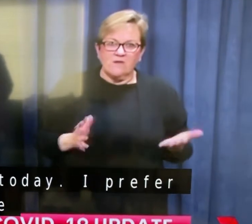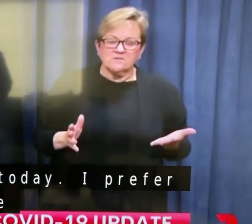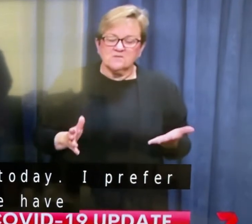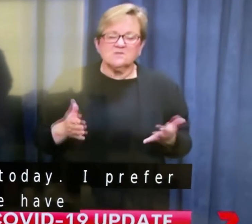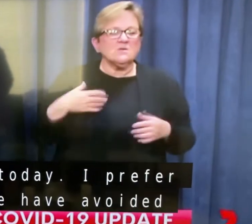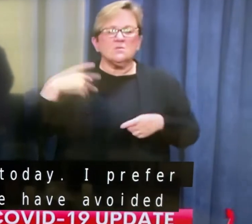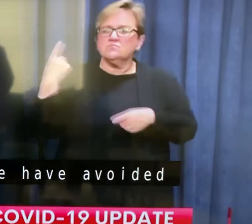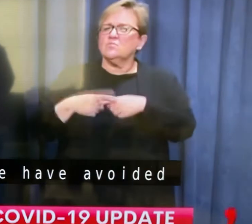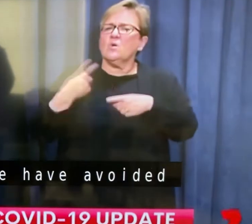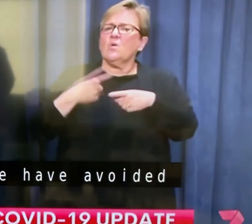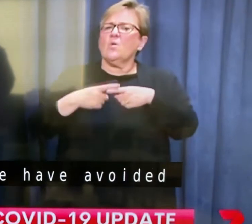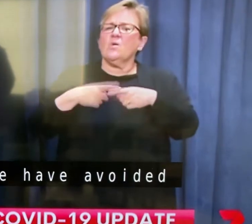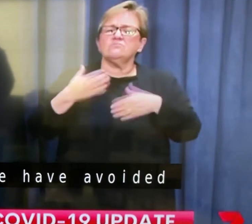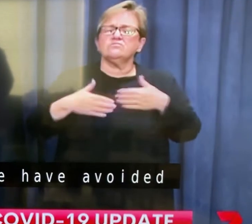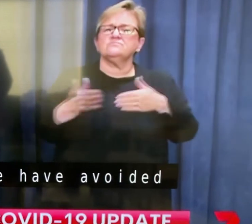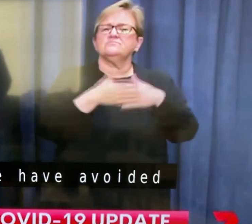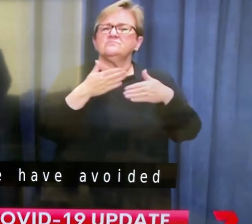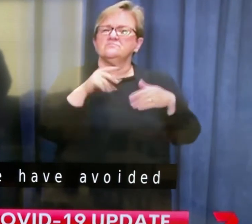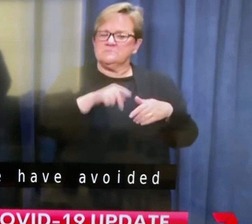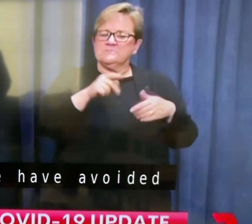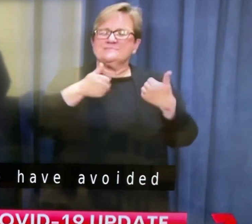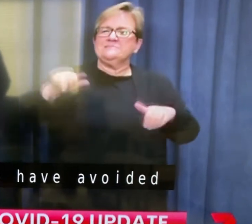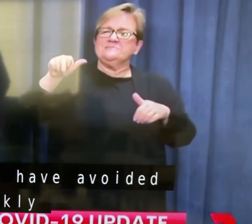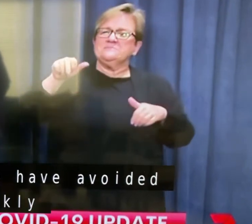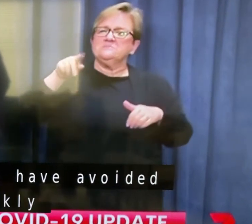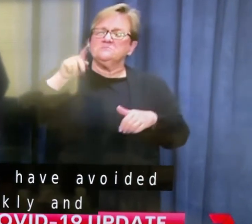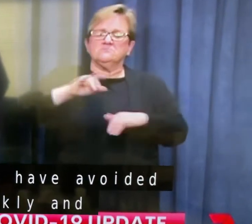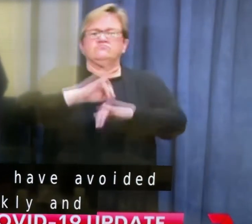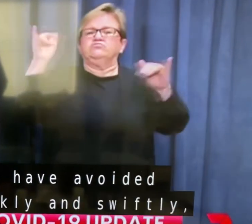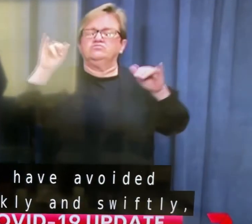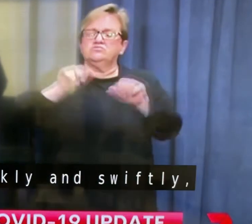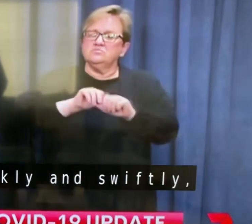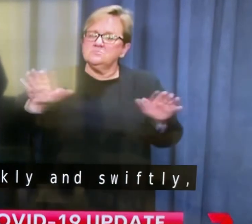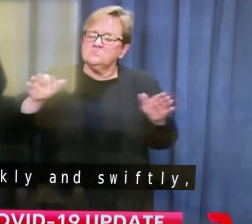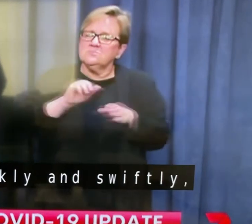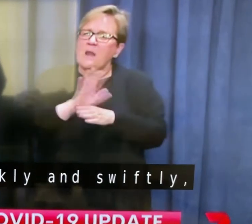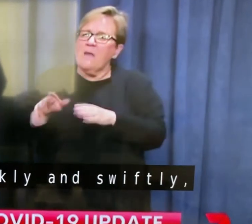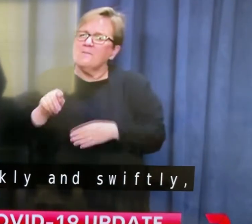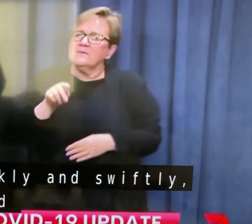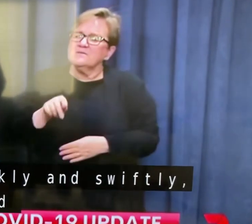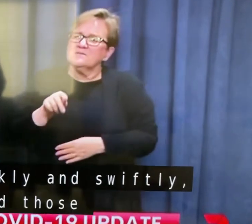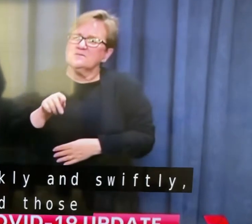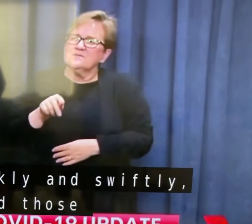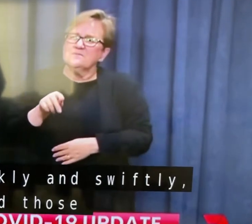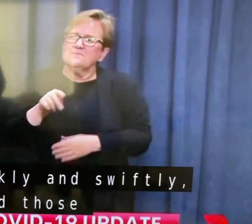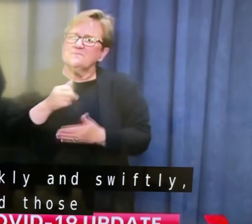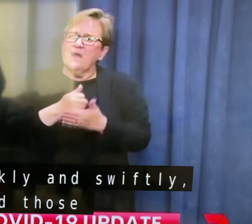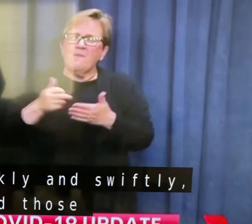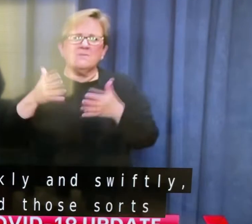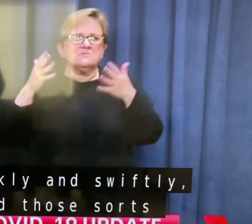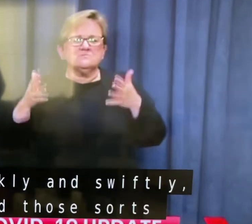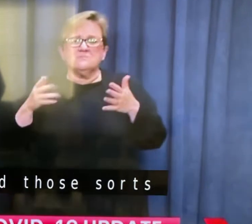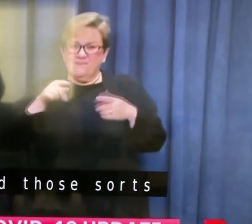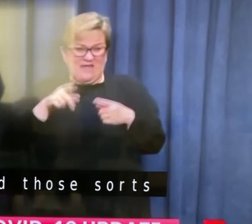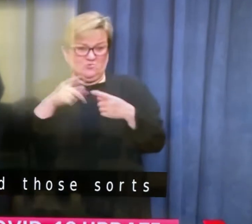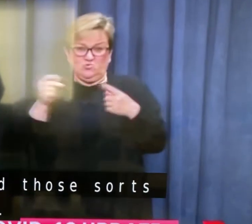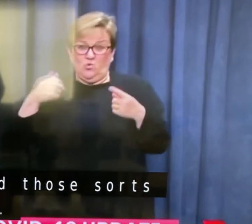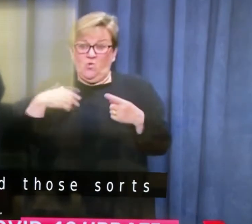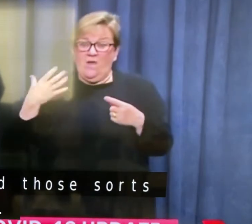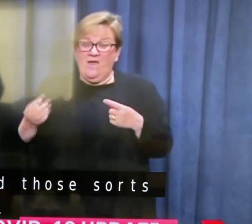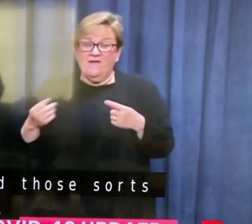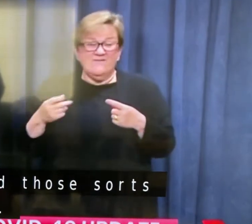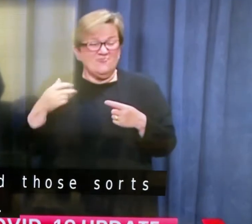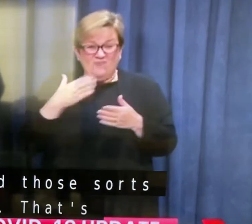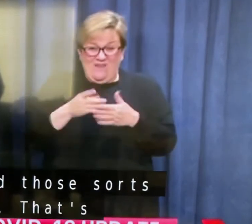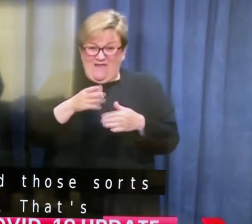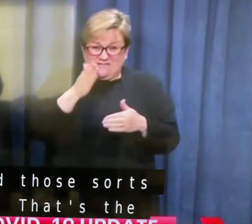swiftly you're able to avoid those sorts of dire consequences. So that's the choice that we have. It is